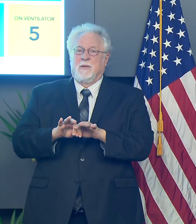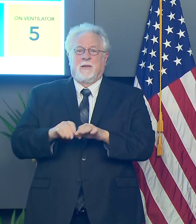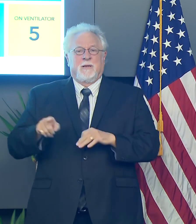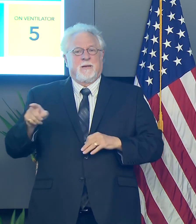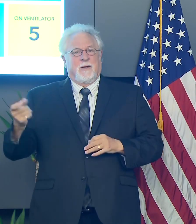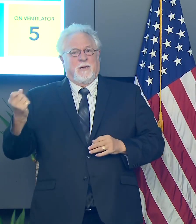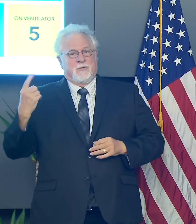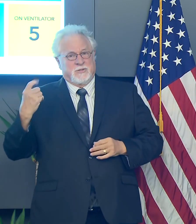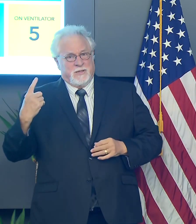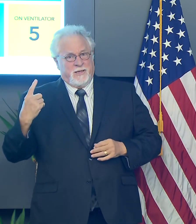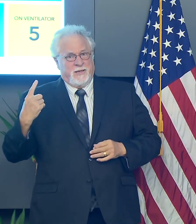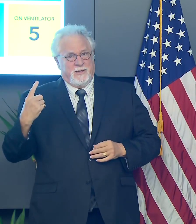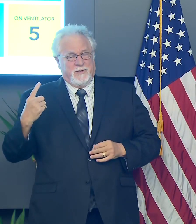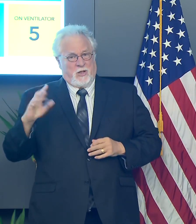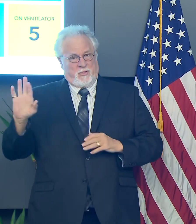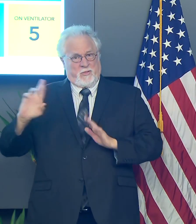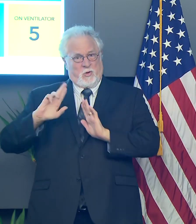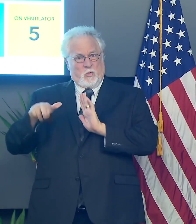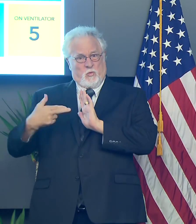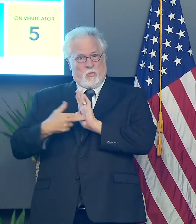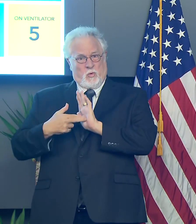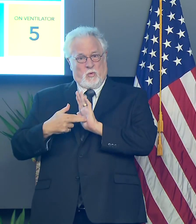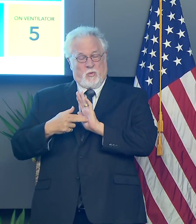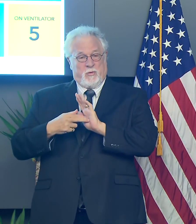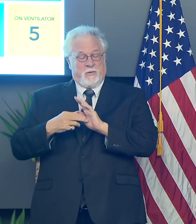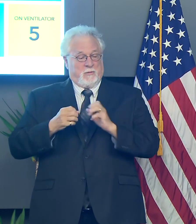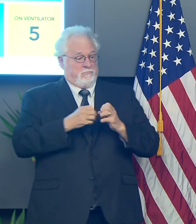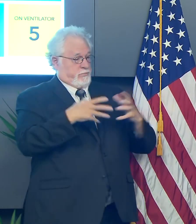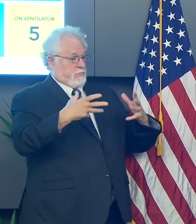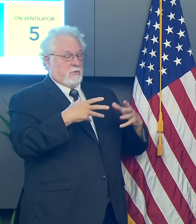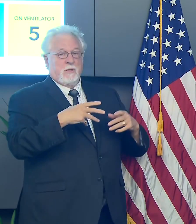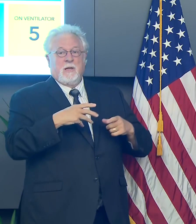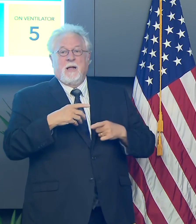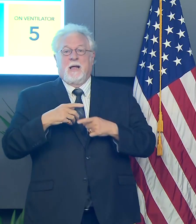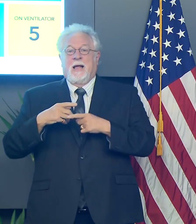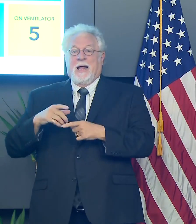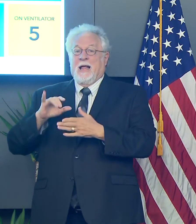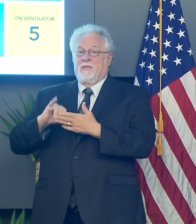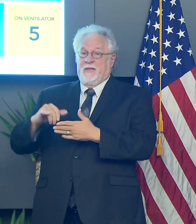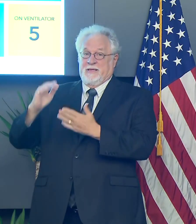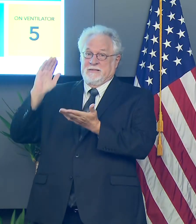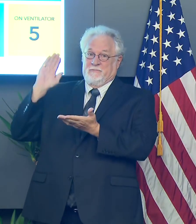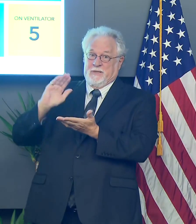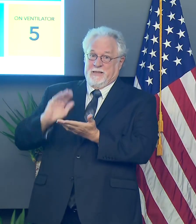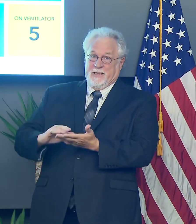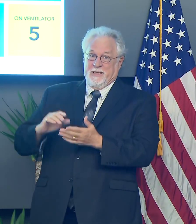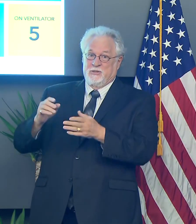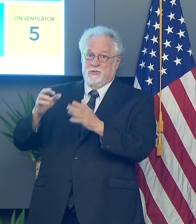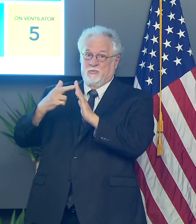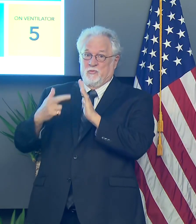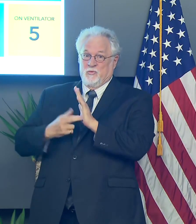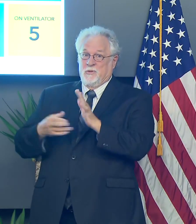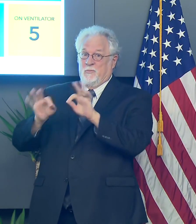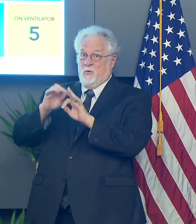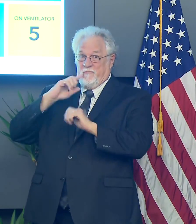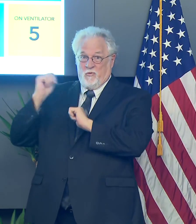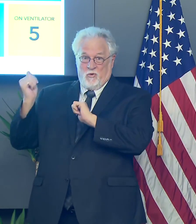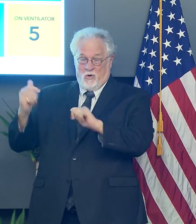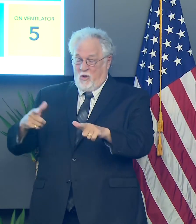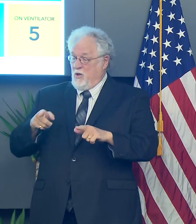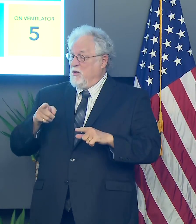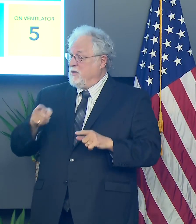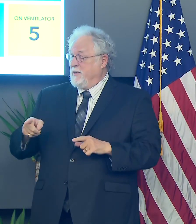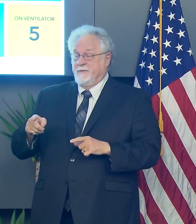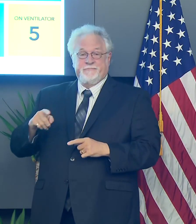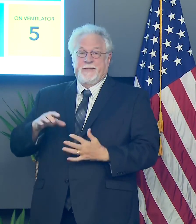that they understand the role that they played in the surge to understand that these mitigation measures are important for everyone. and, and